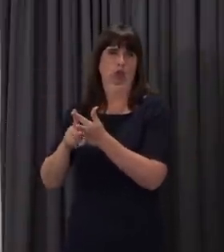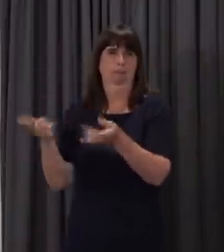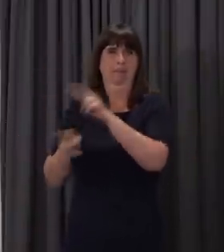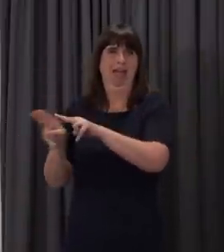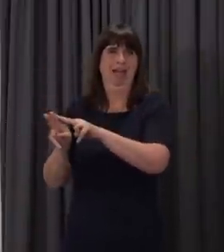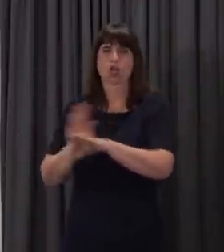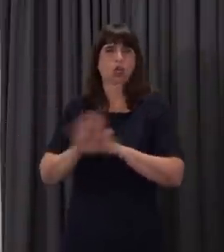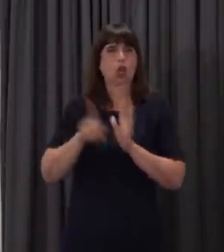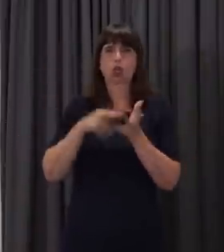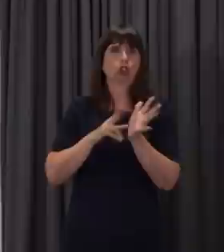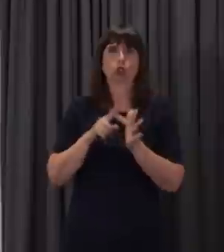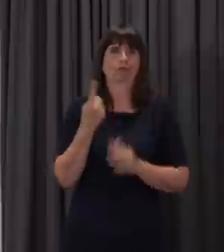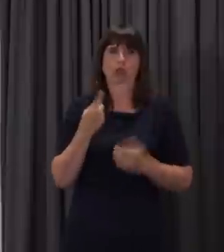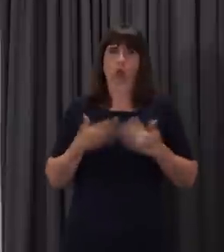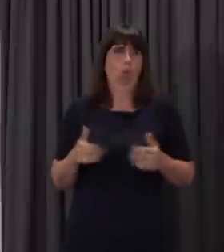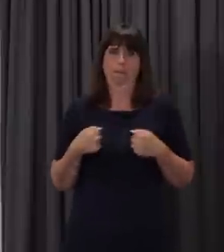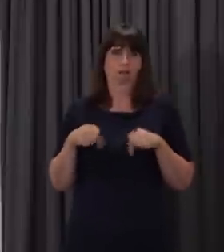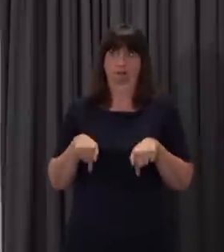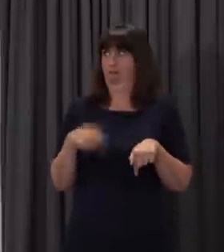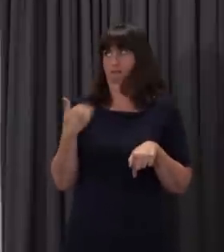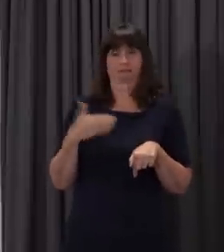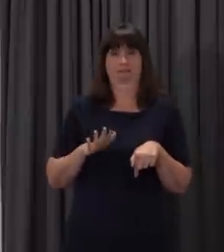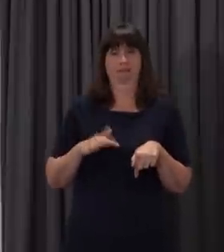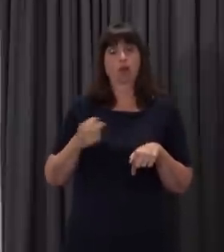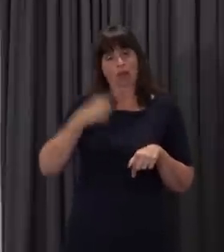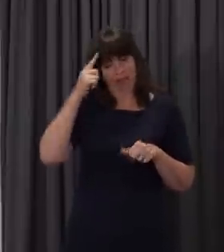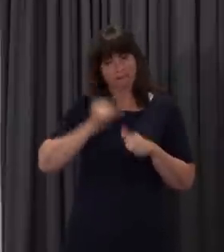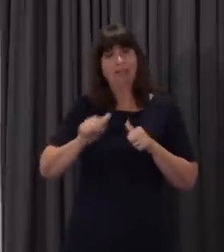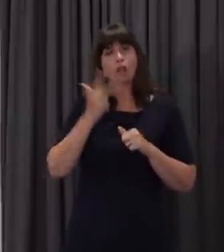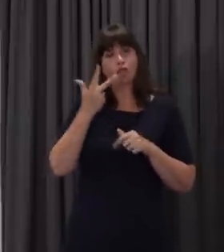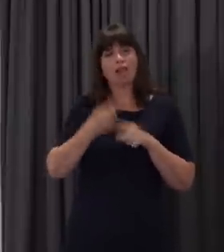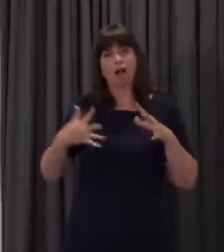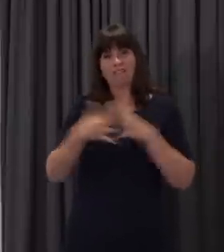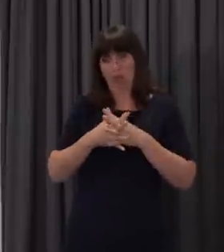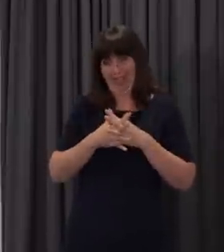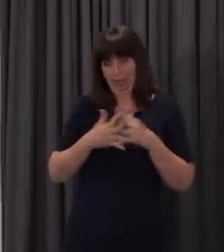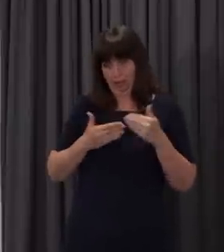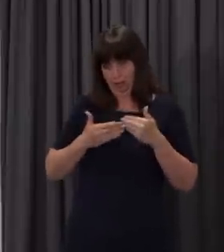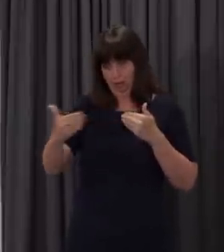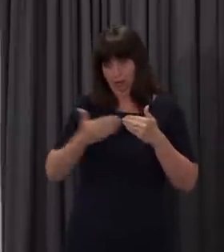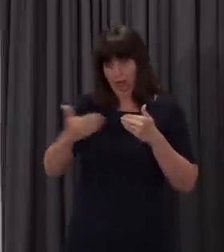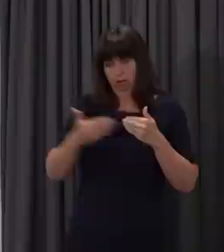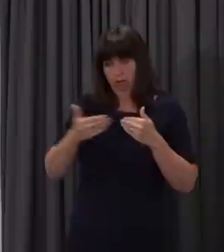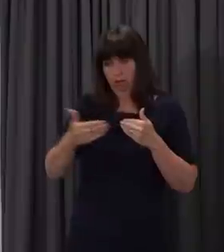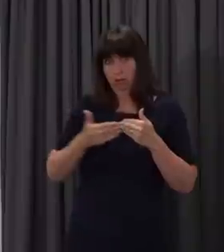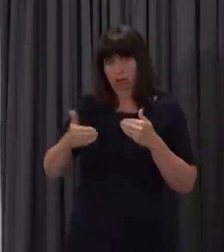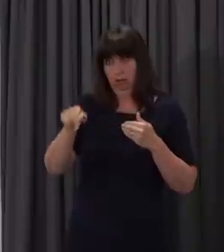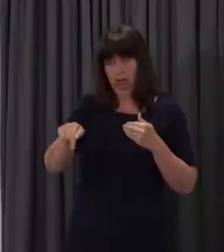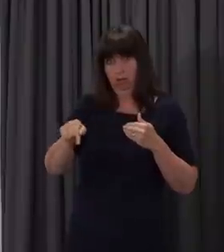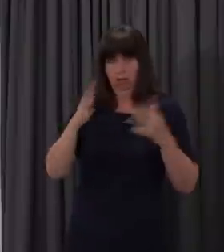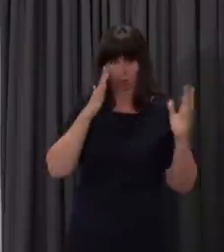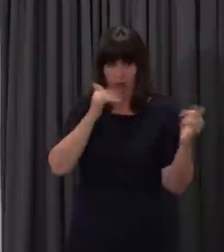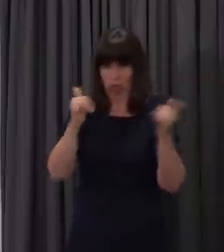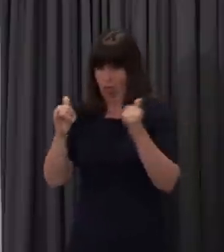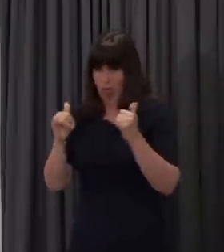clear, once again, that we will use the next three and a half weeks to carefully monitor all of the science, to carefully monitor